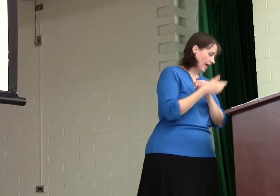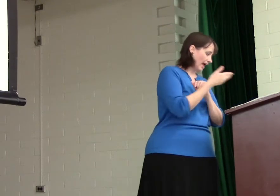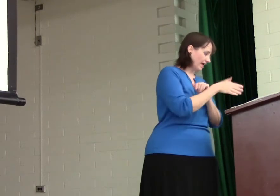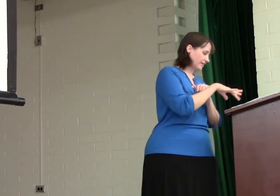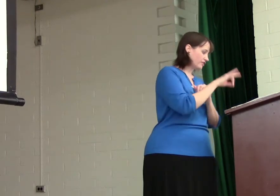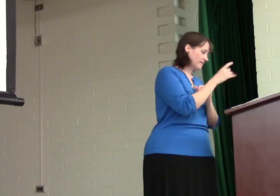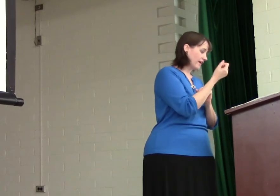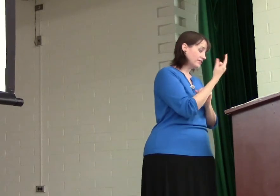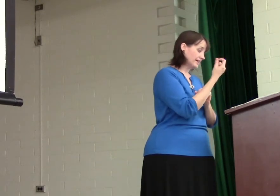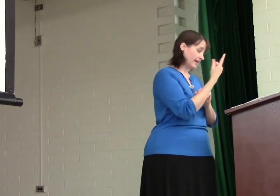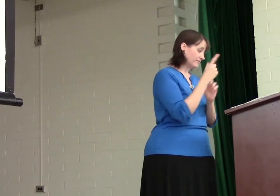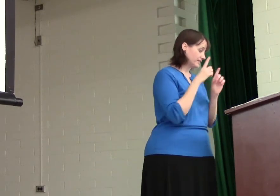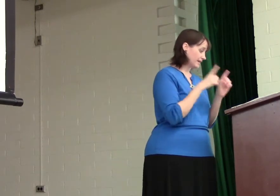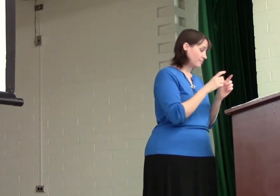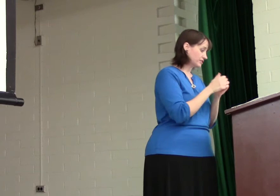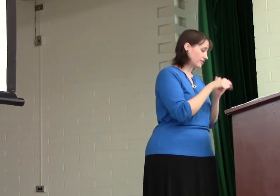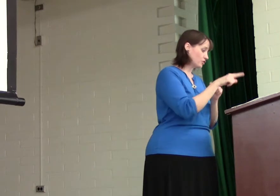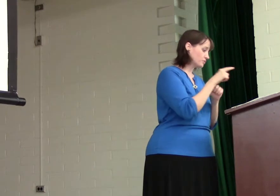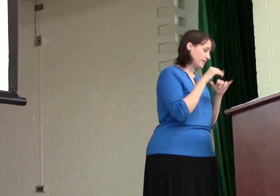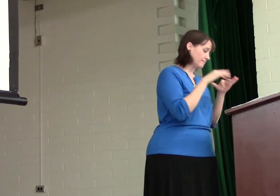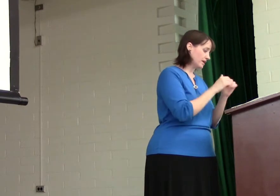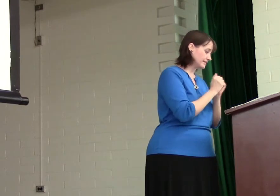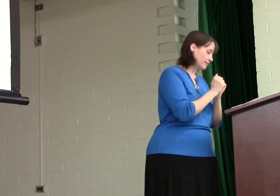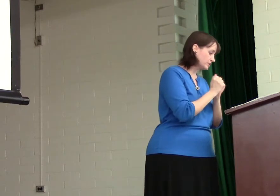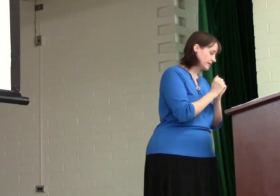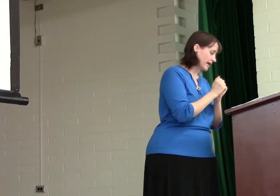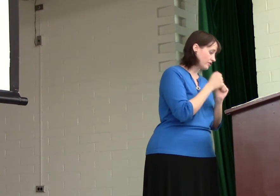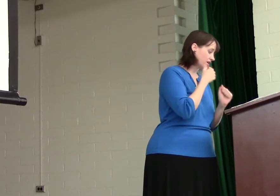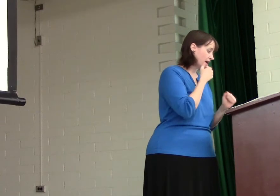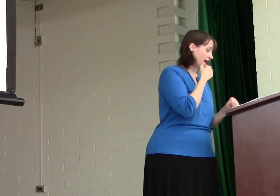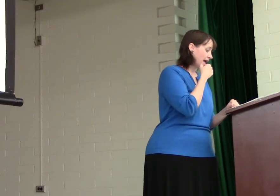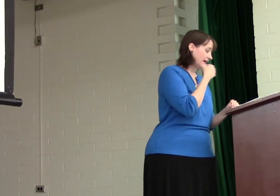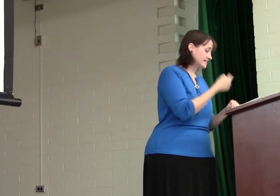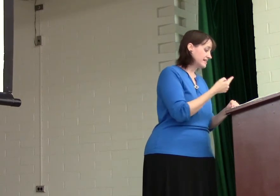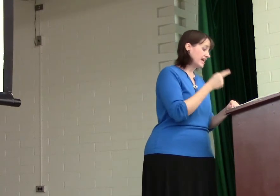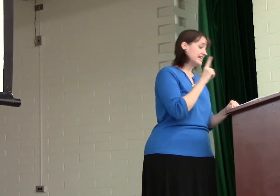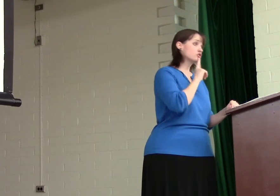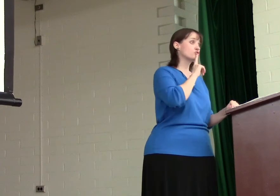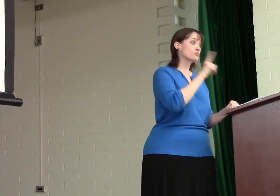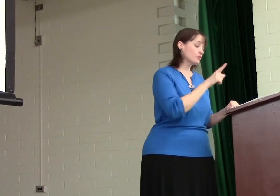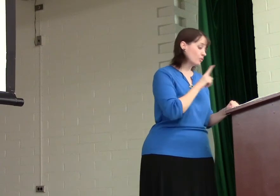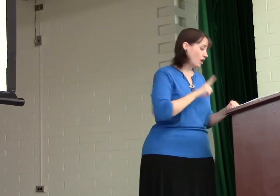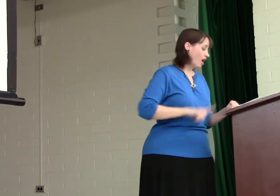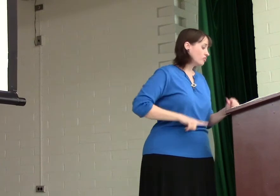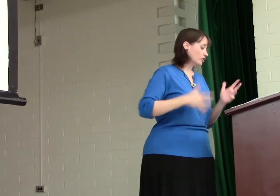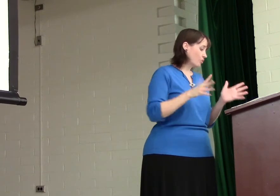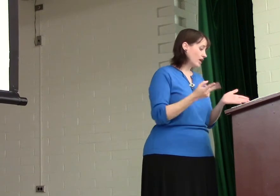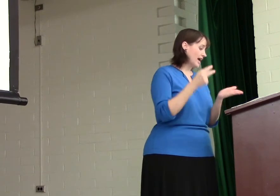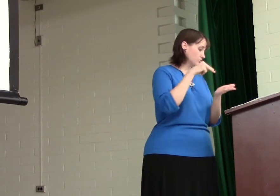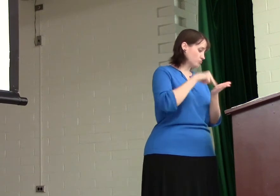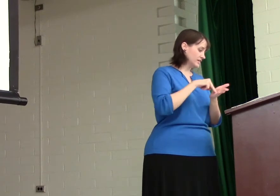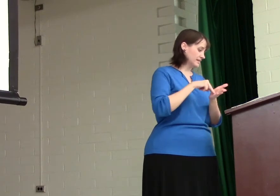And there they found the eleven disciples and those with them assembled together and saying, It's true, the Lord has risen